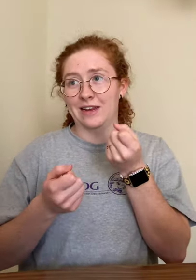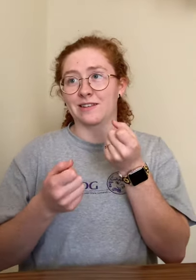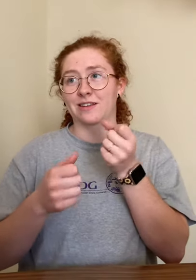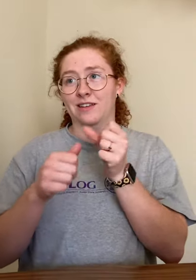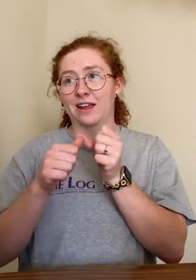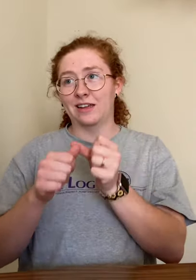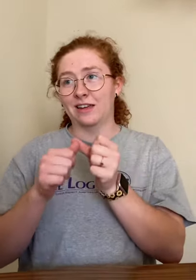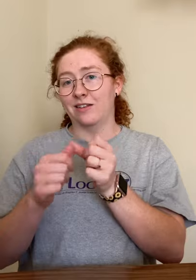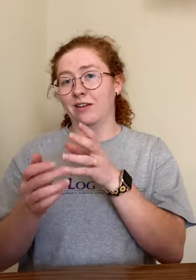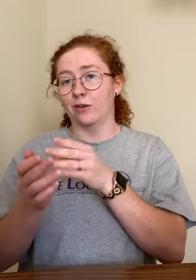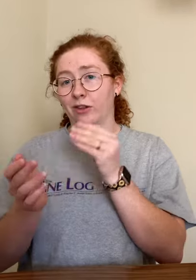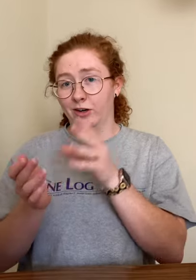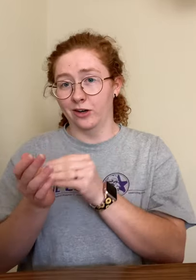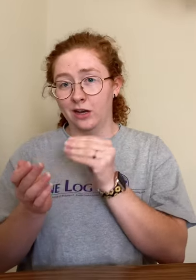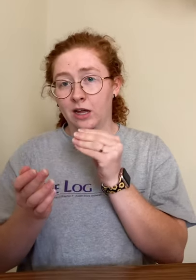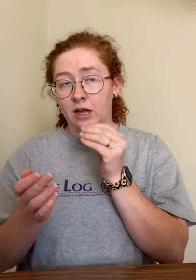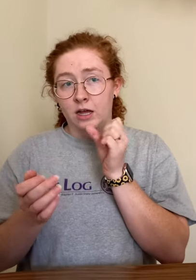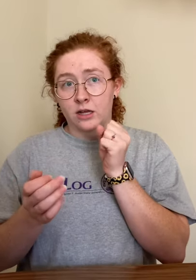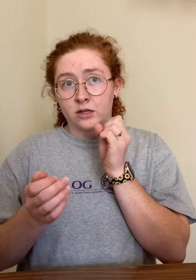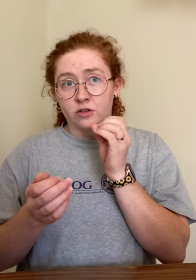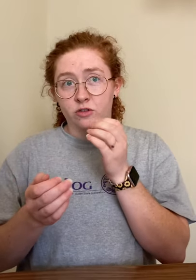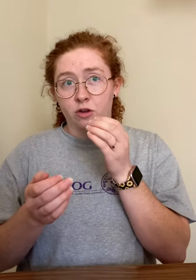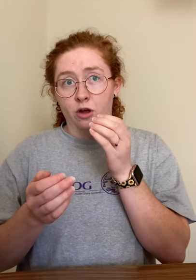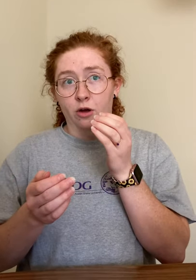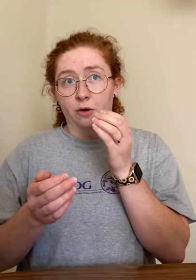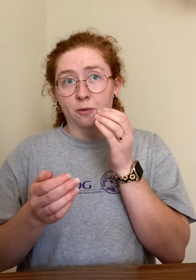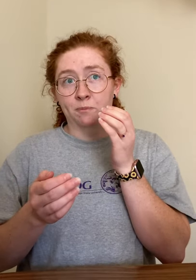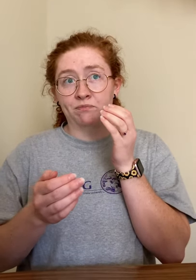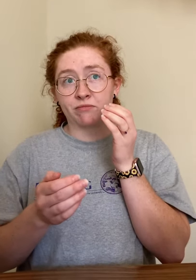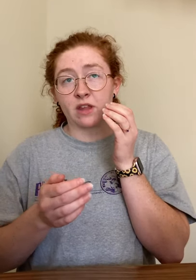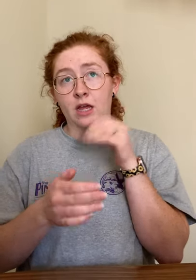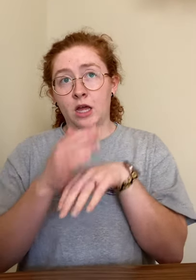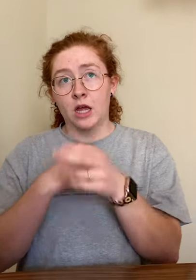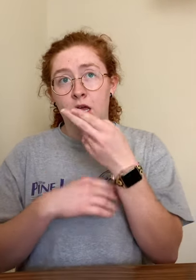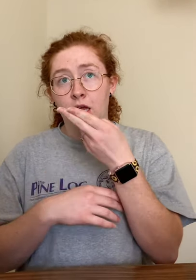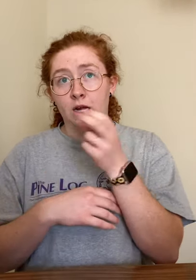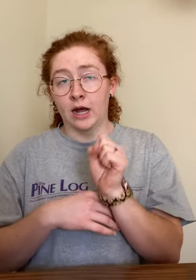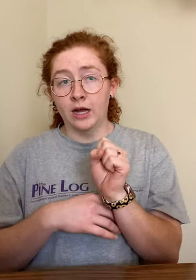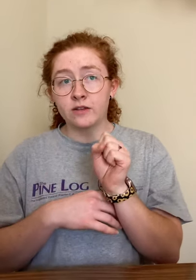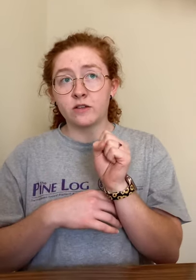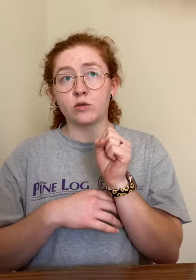and like continue to learn. So in high school,